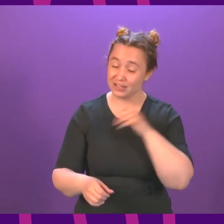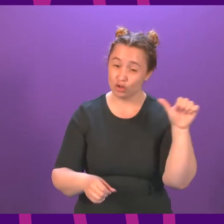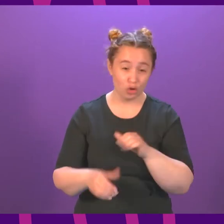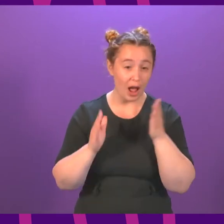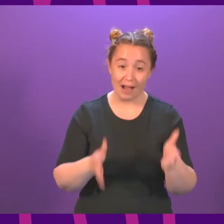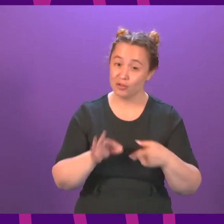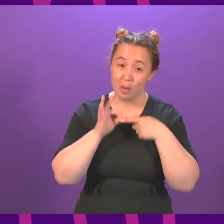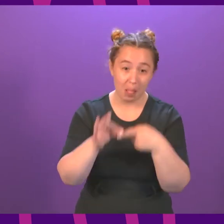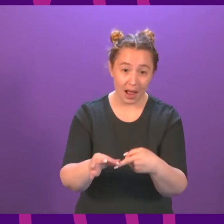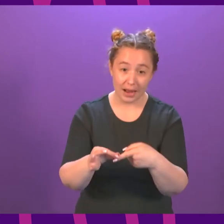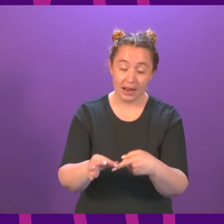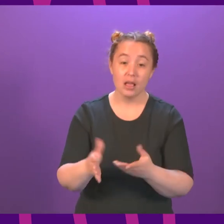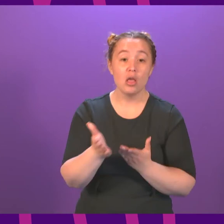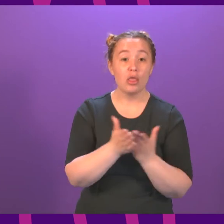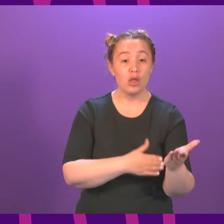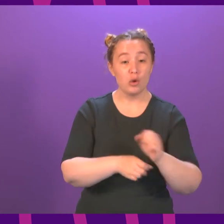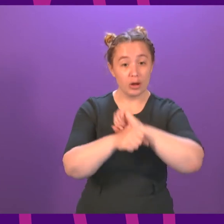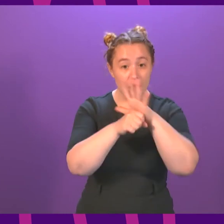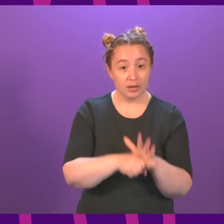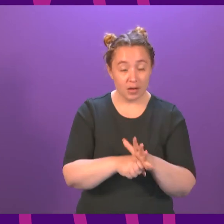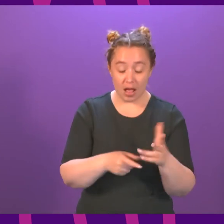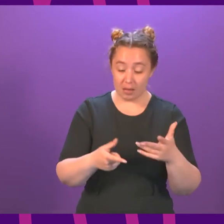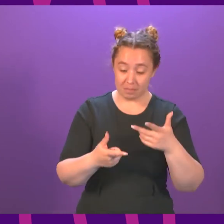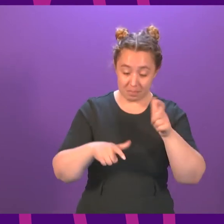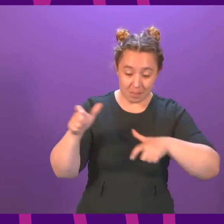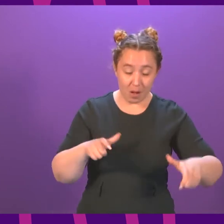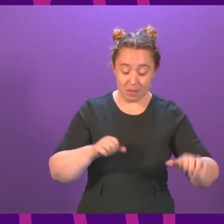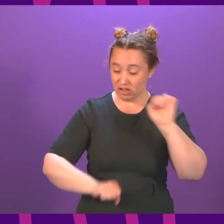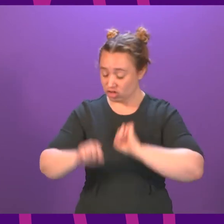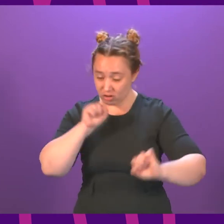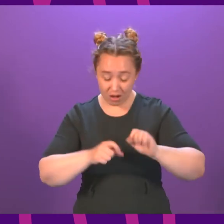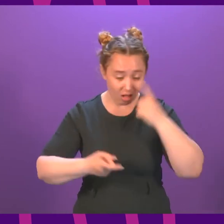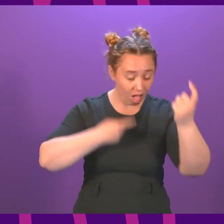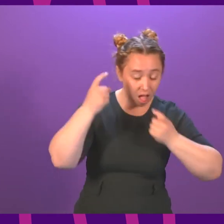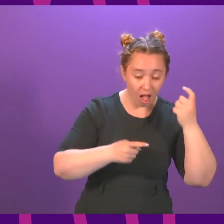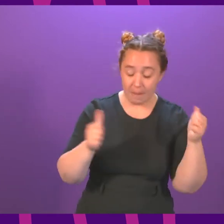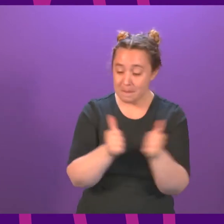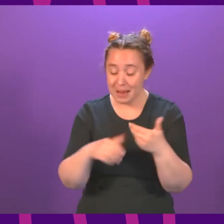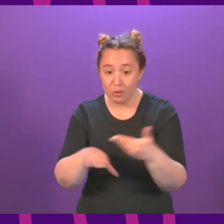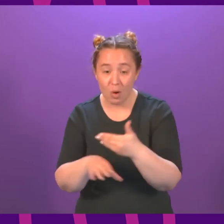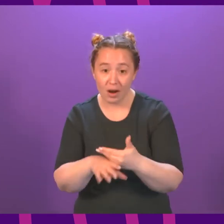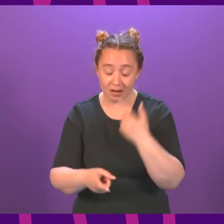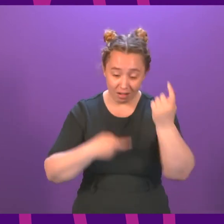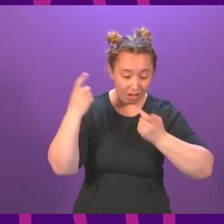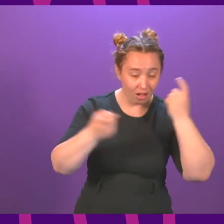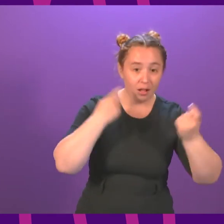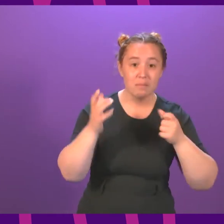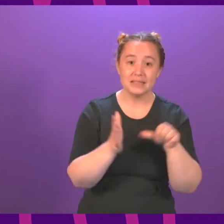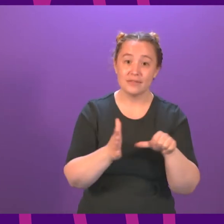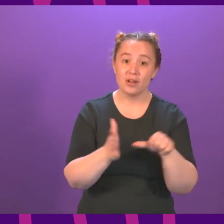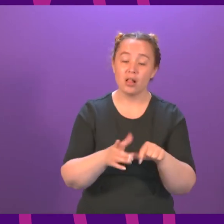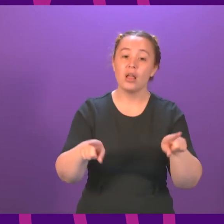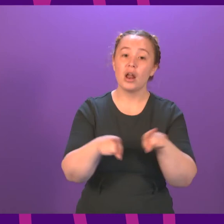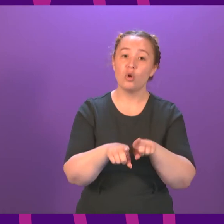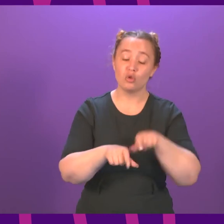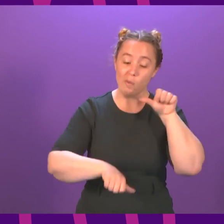to the pandemic, many people have struggled to obtain identity documents or retrieve required evidence, and we know many have yet to apply that there is also a backlog